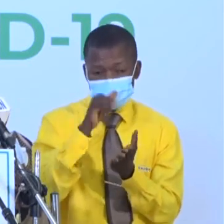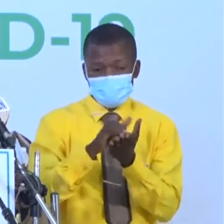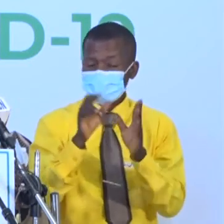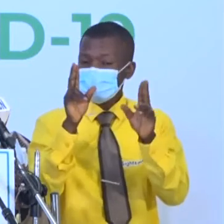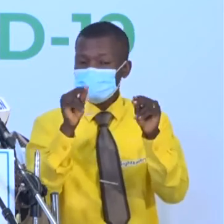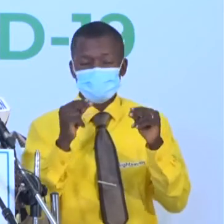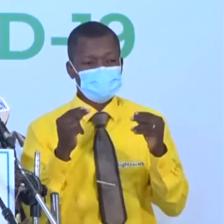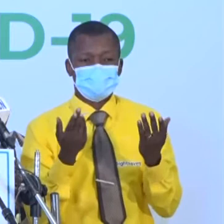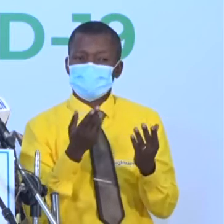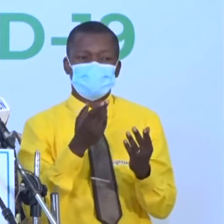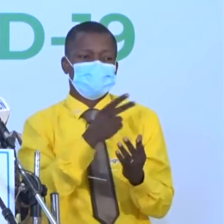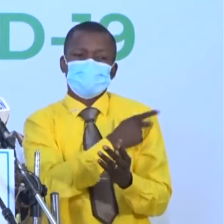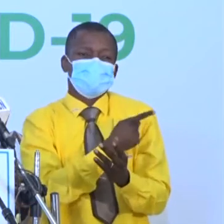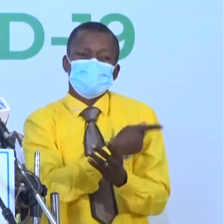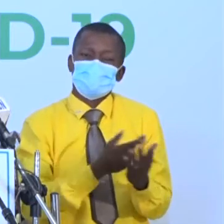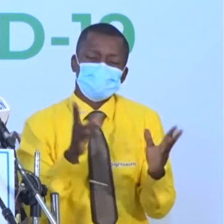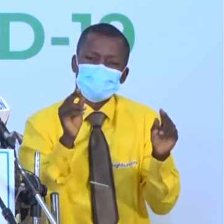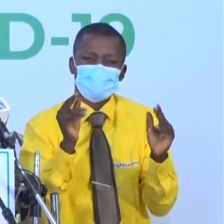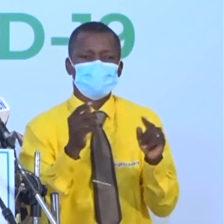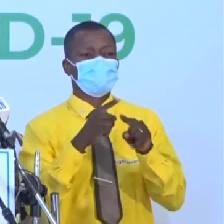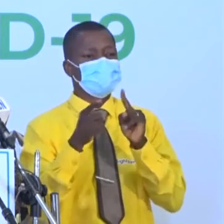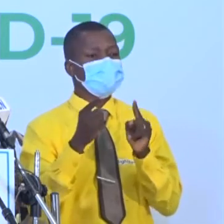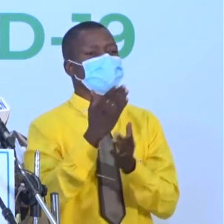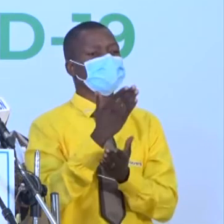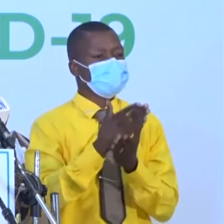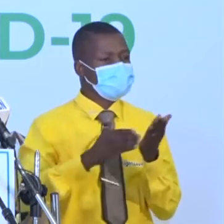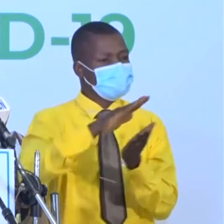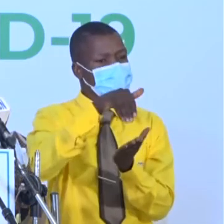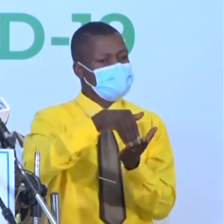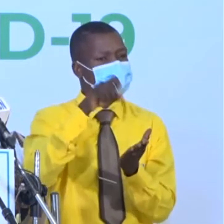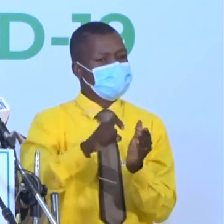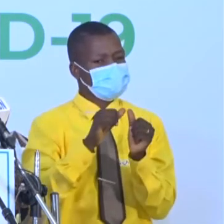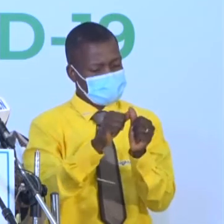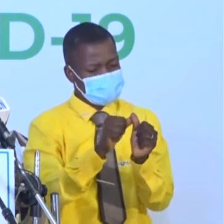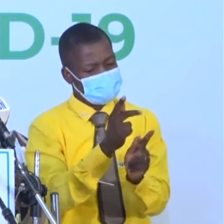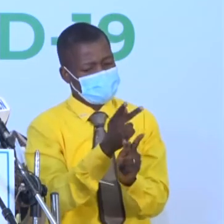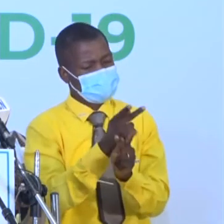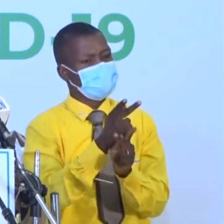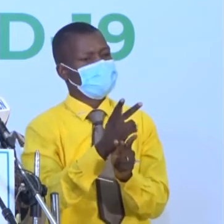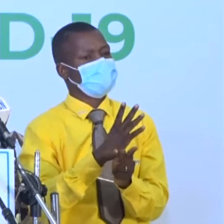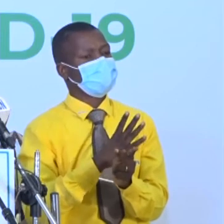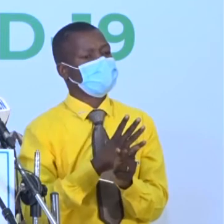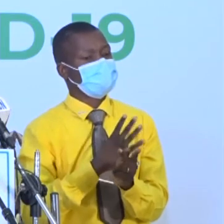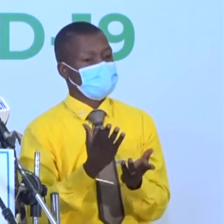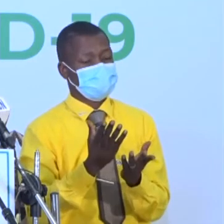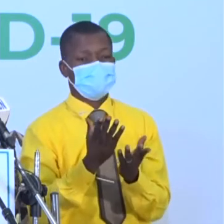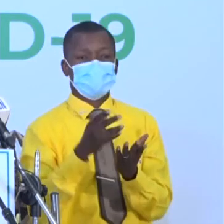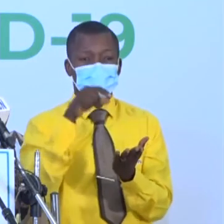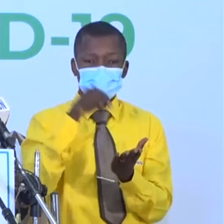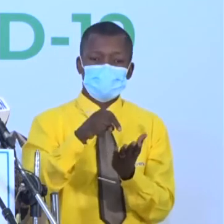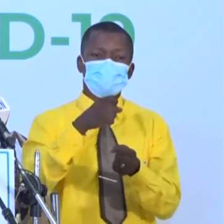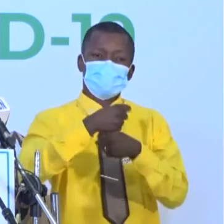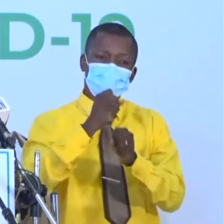but some centers should rather be maintained. This is to